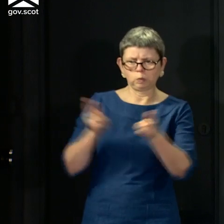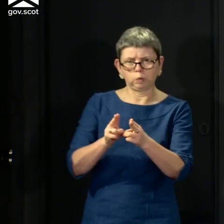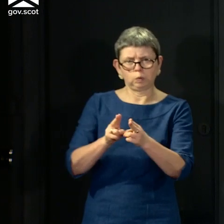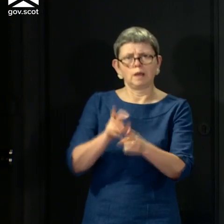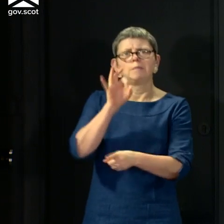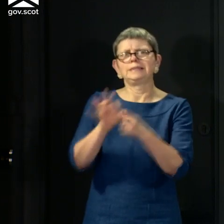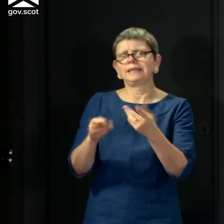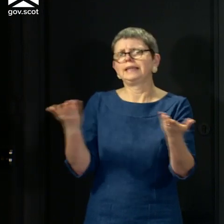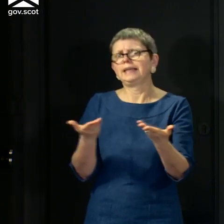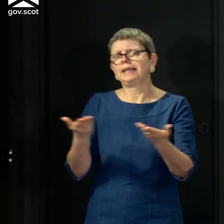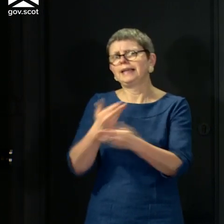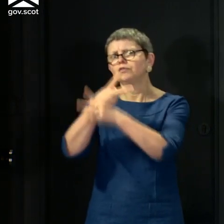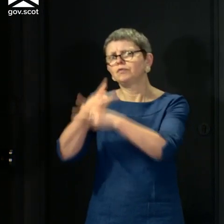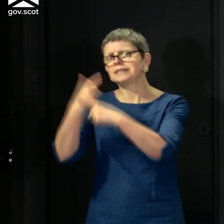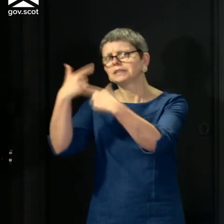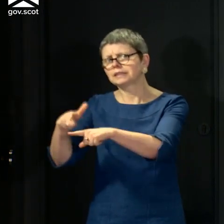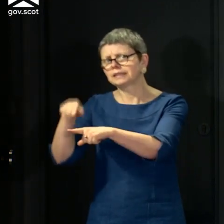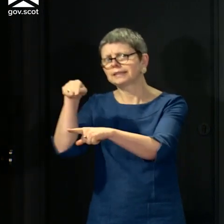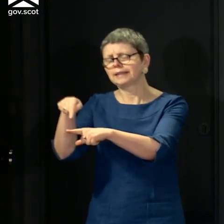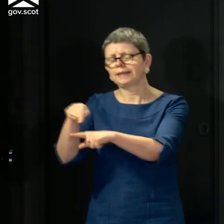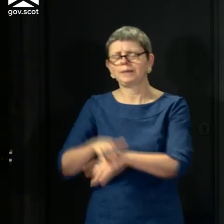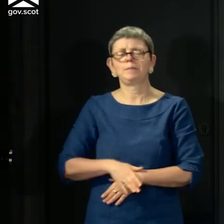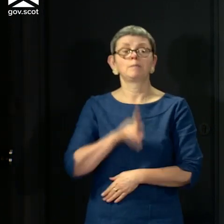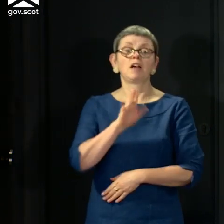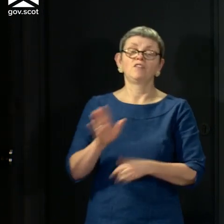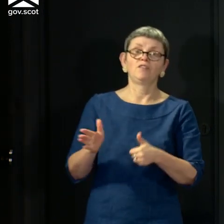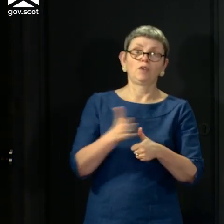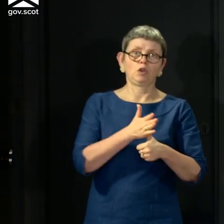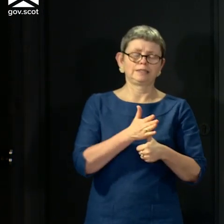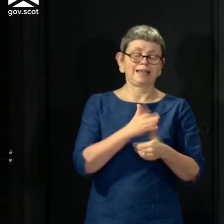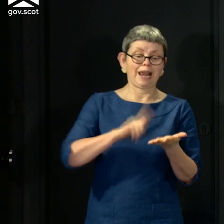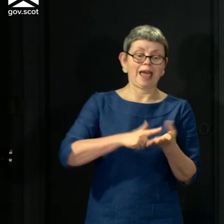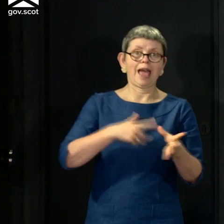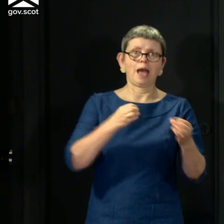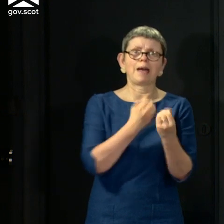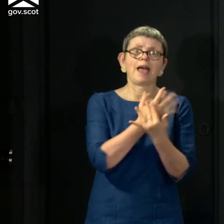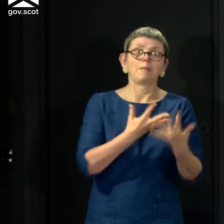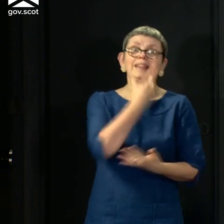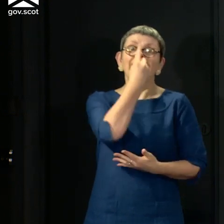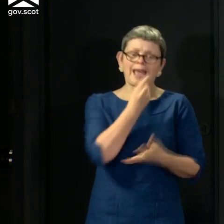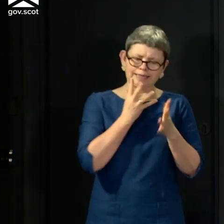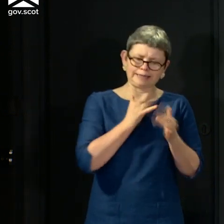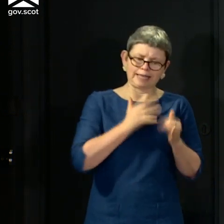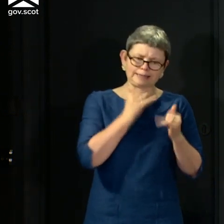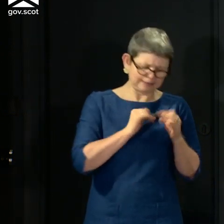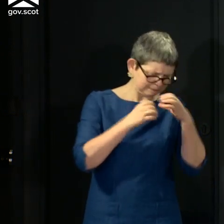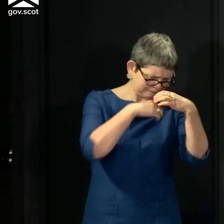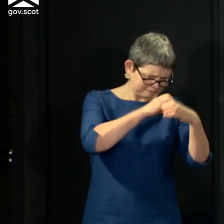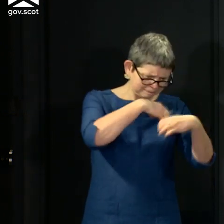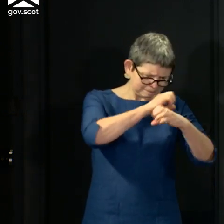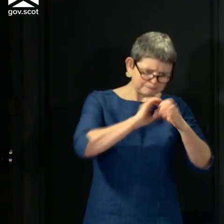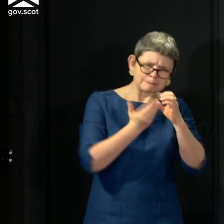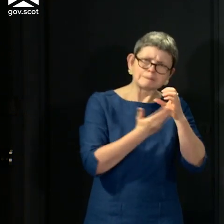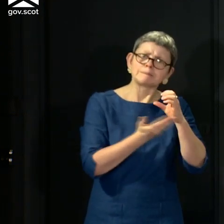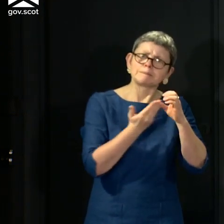homes. But let me start with the daily capacity in laboratories to process tests. Now, at the beginning of April, I